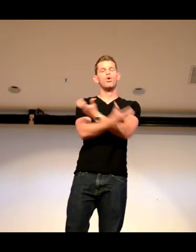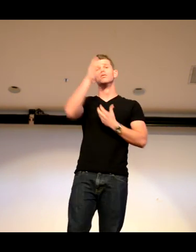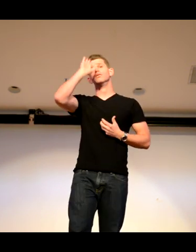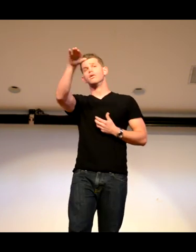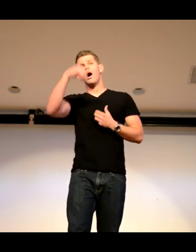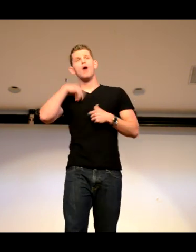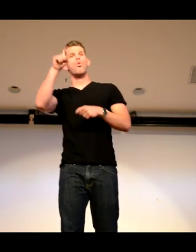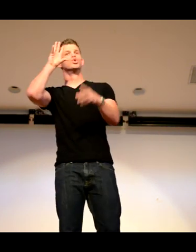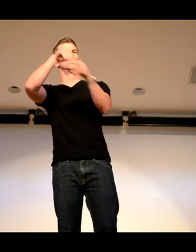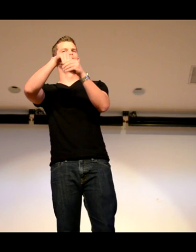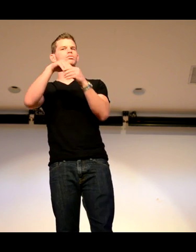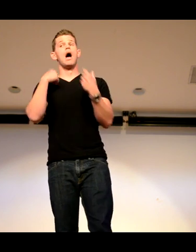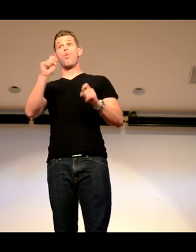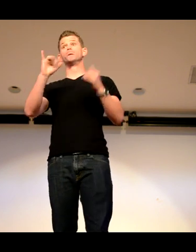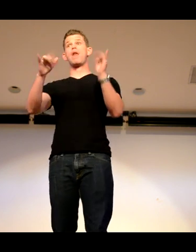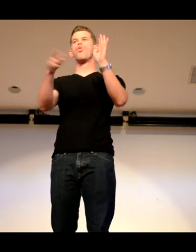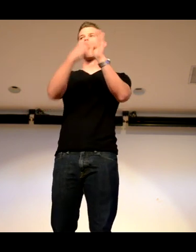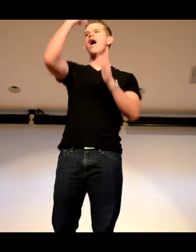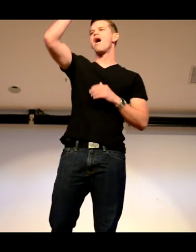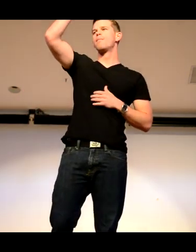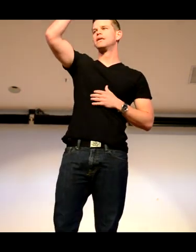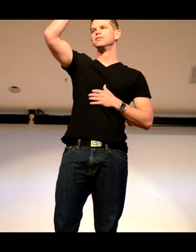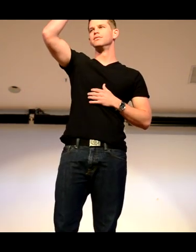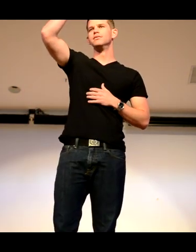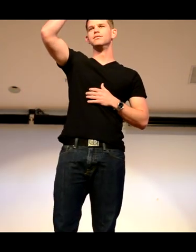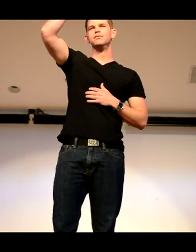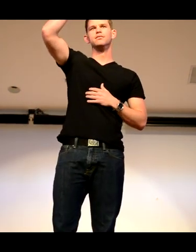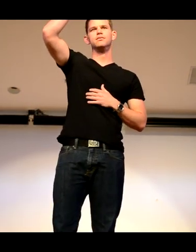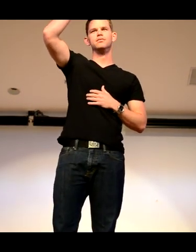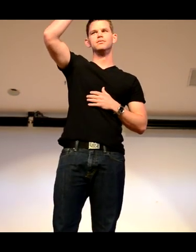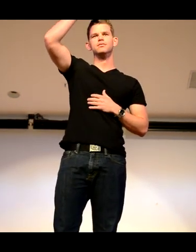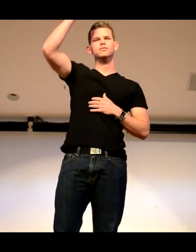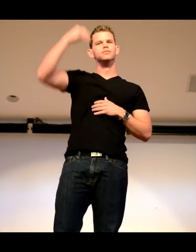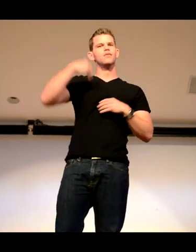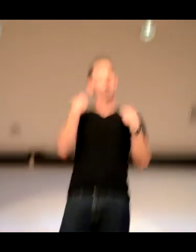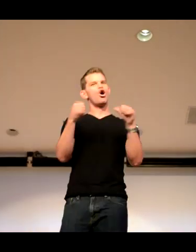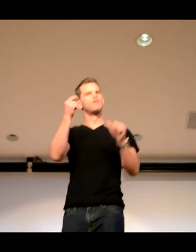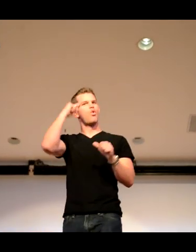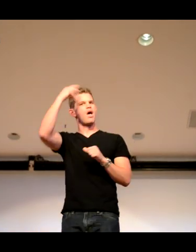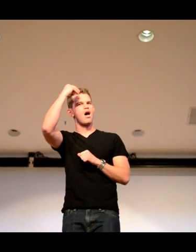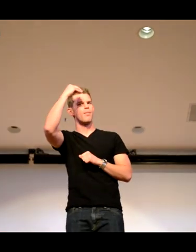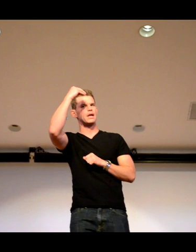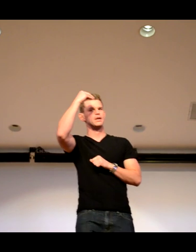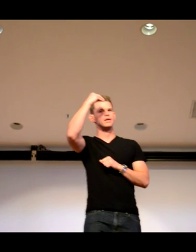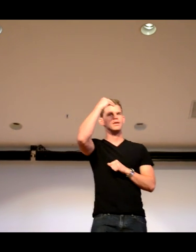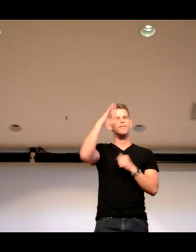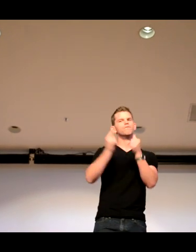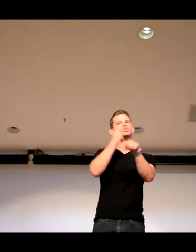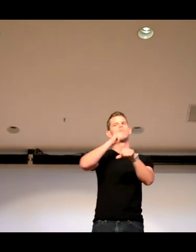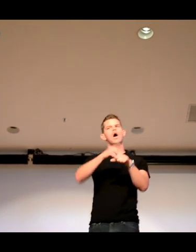involved with Switched at Birth. And I was supposed to play the role of Emmett. You know, I auditioned for Emmett.